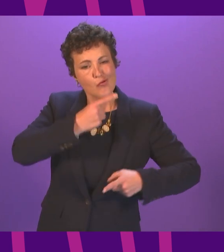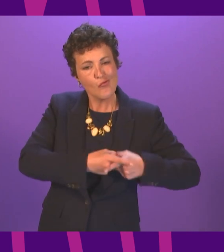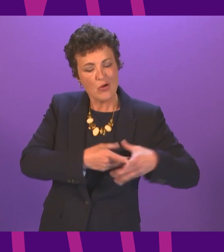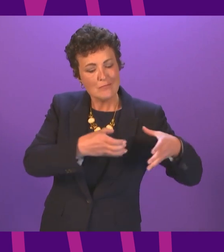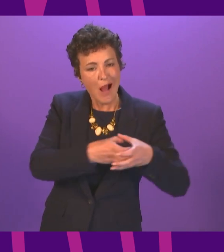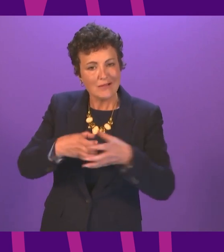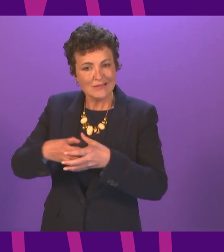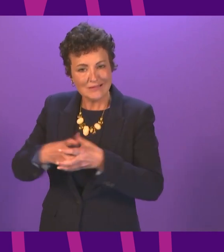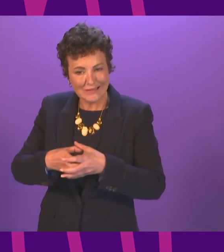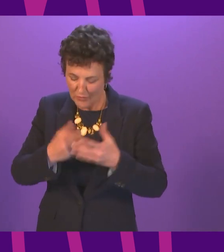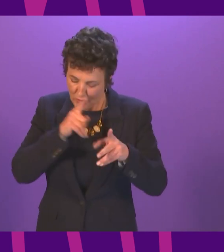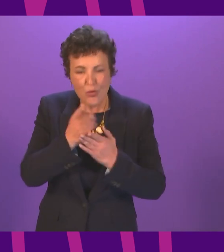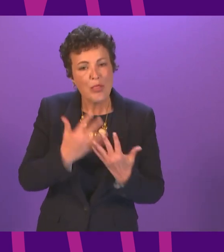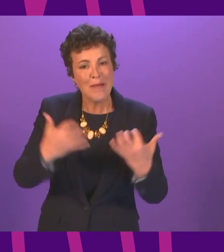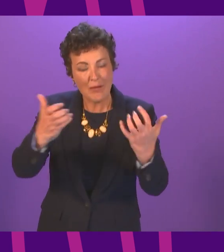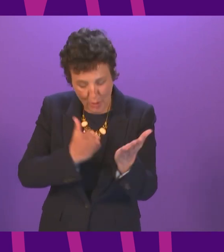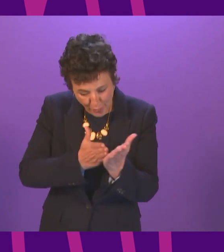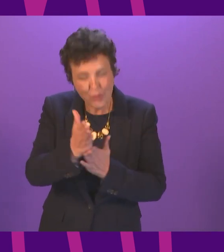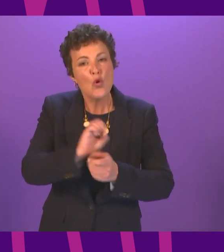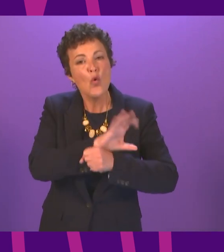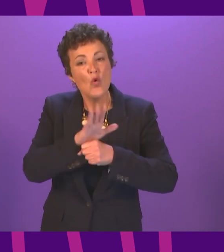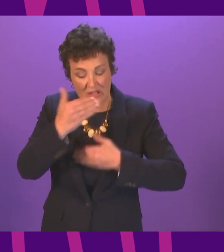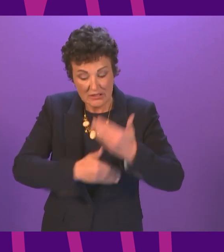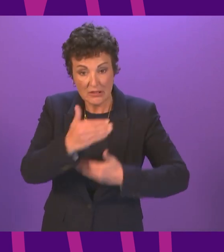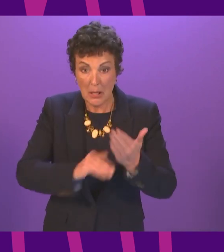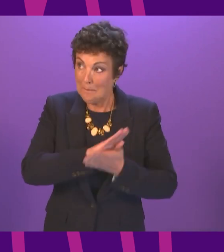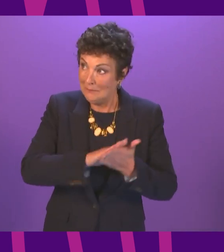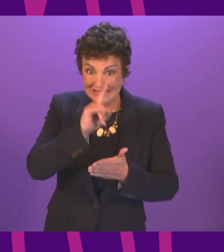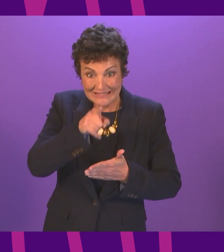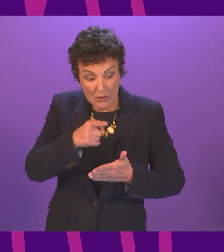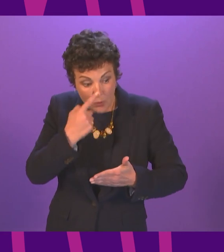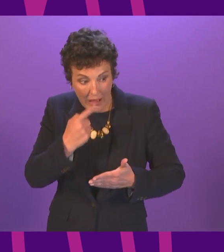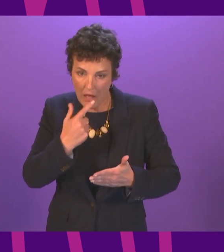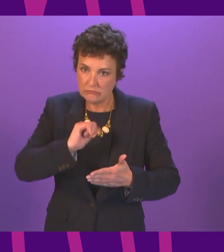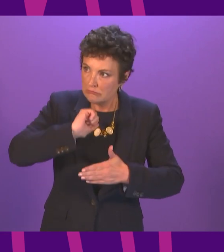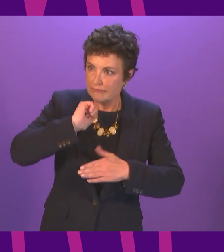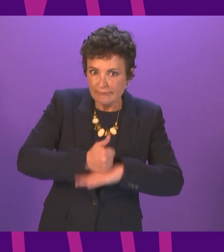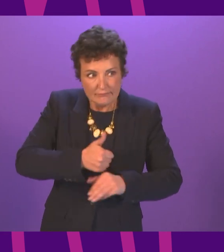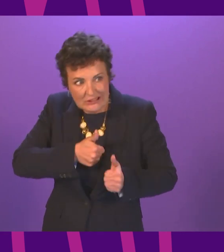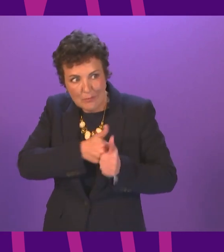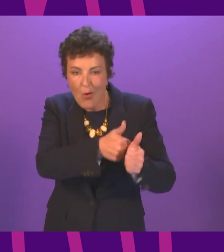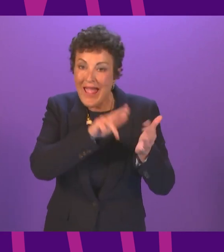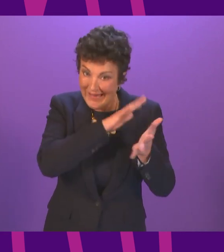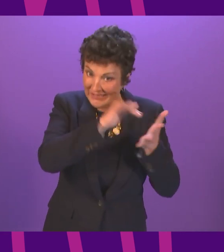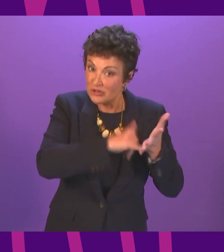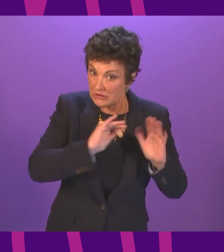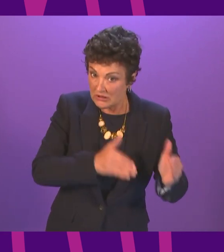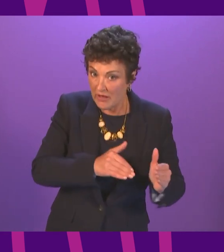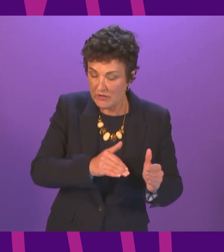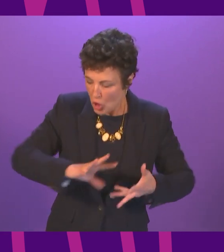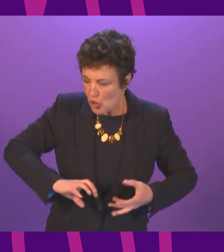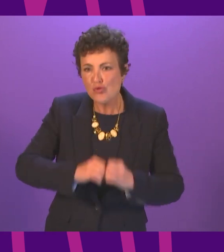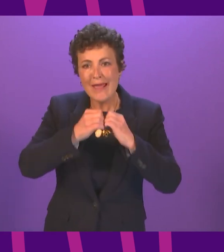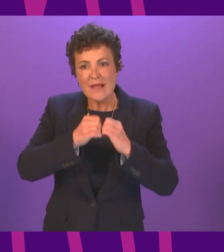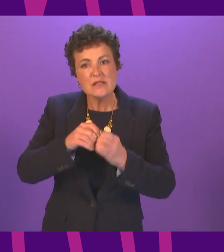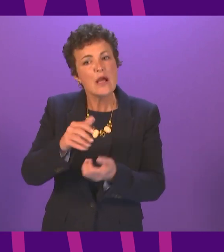guide the country through the pandemic and into a recovery that supports the National Health Service, protects and creates employment, backs our